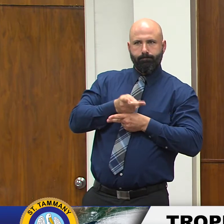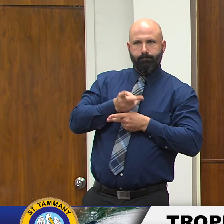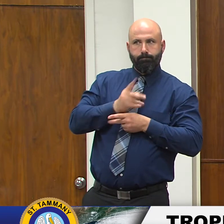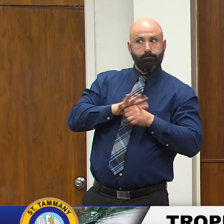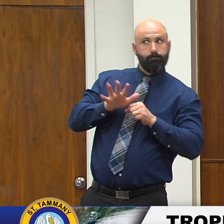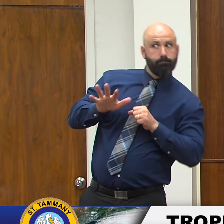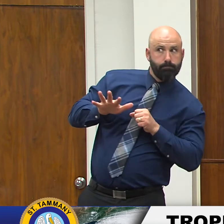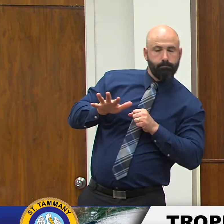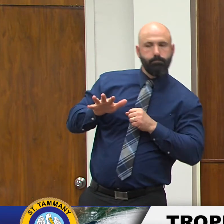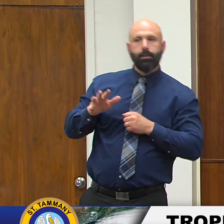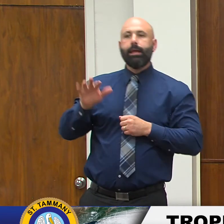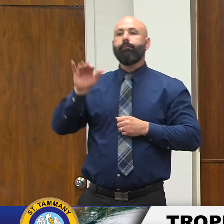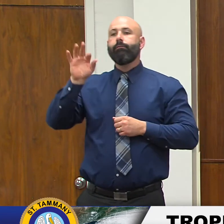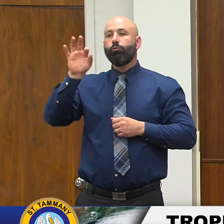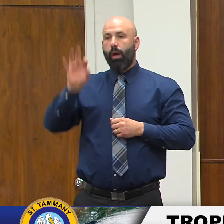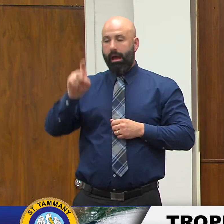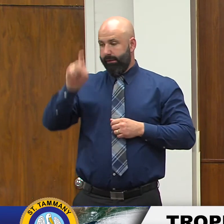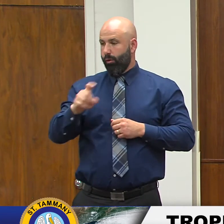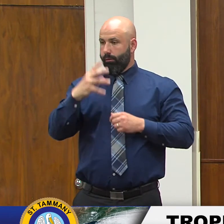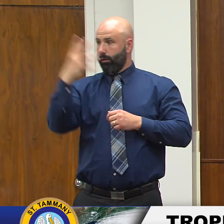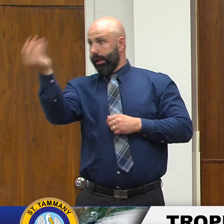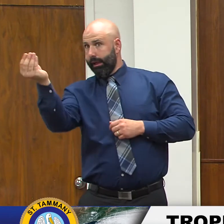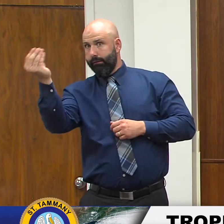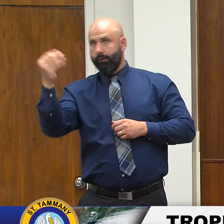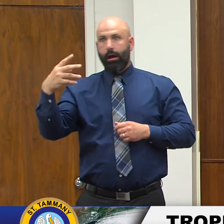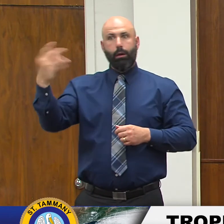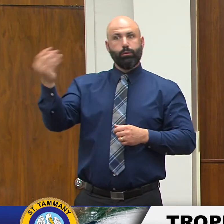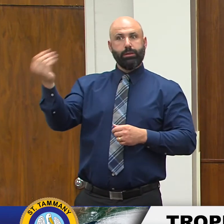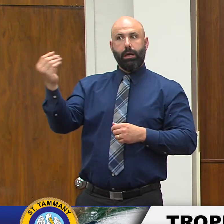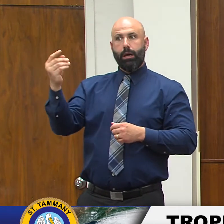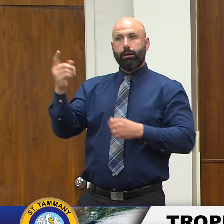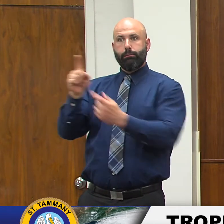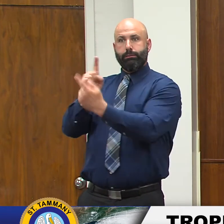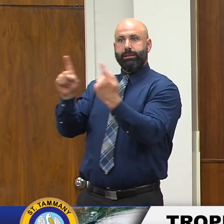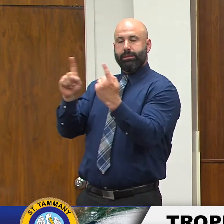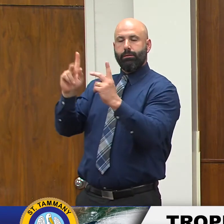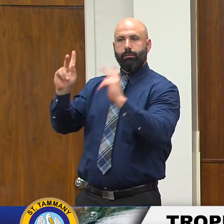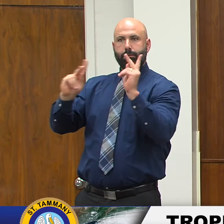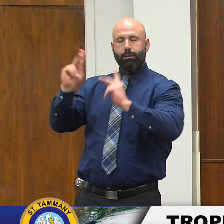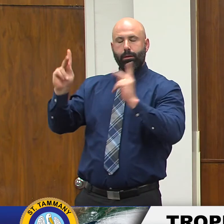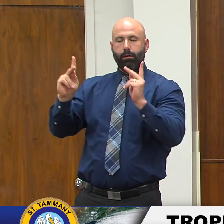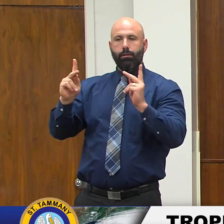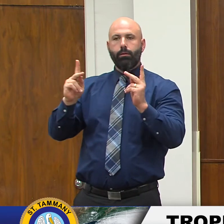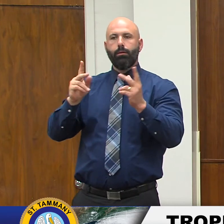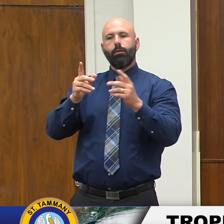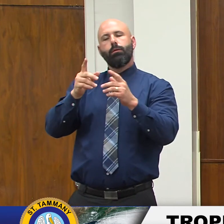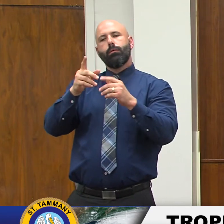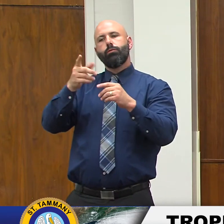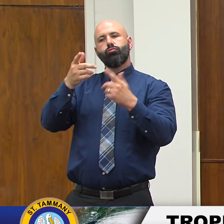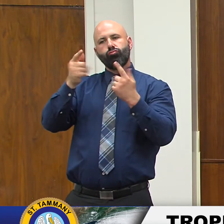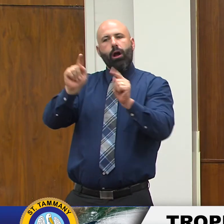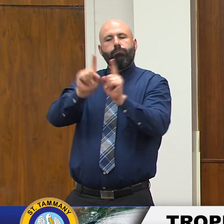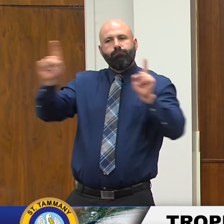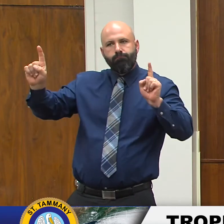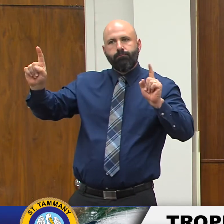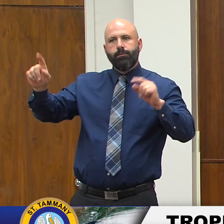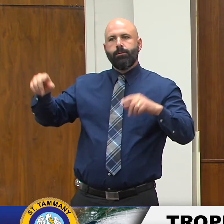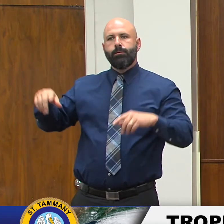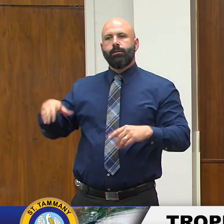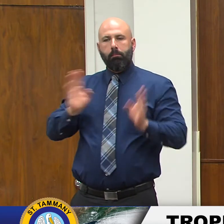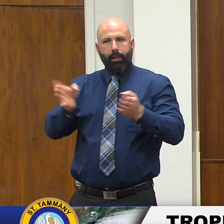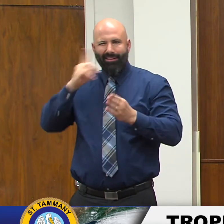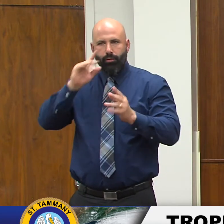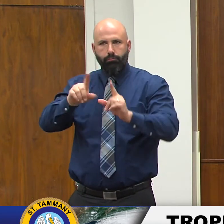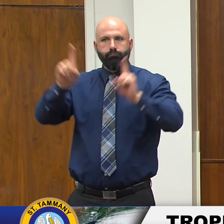out and meet with others make sure you you plan for social distancing uh and such if you're